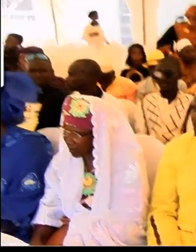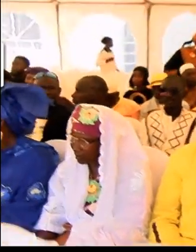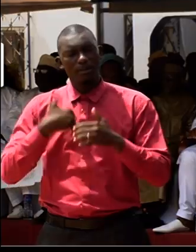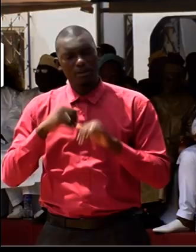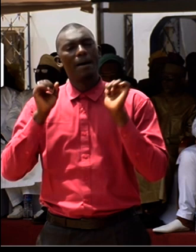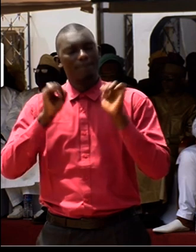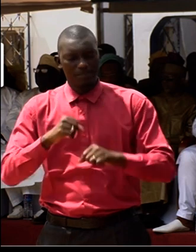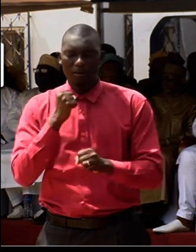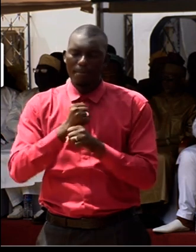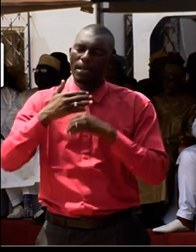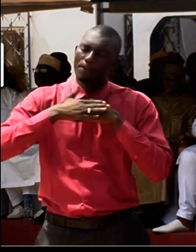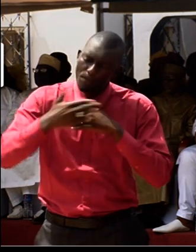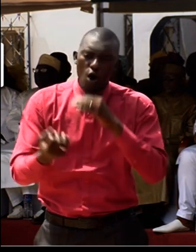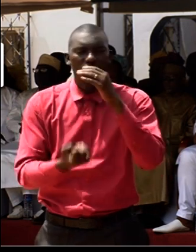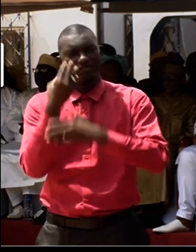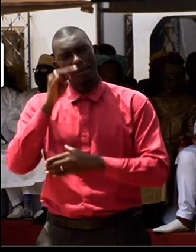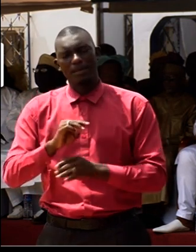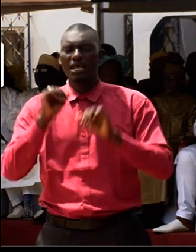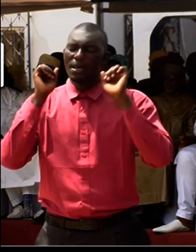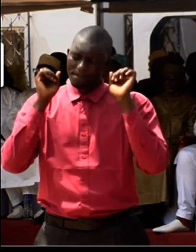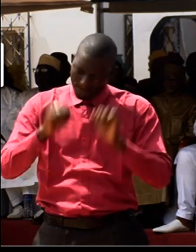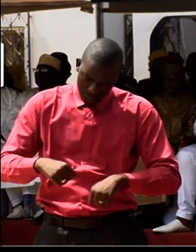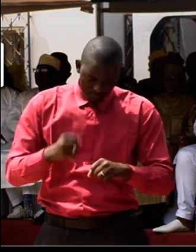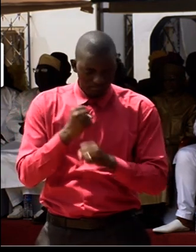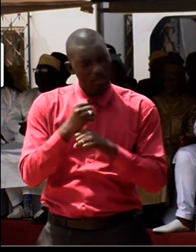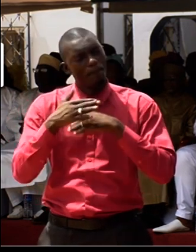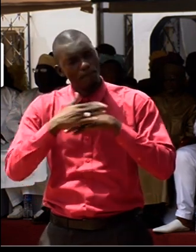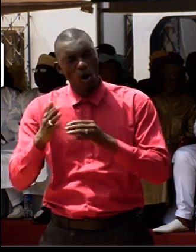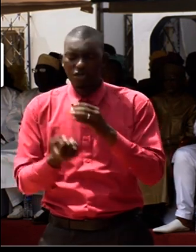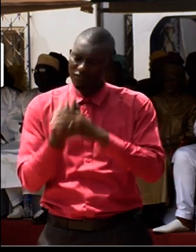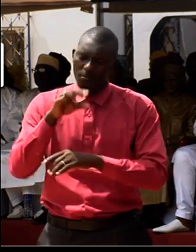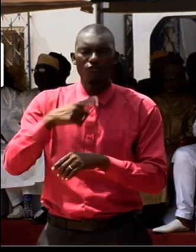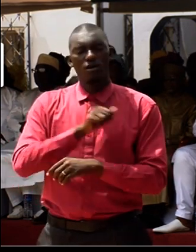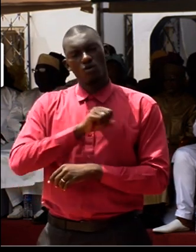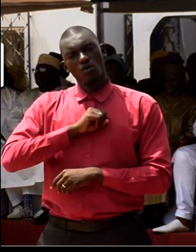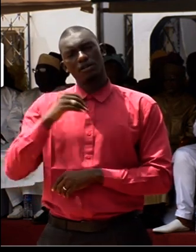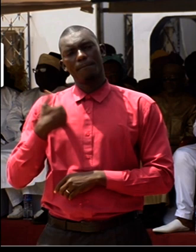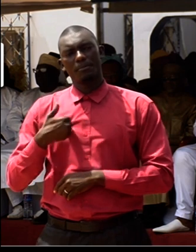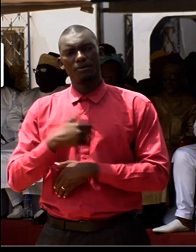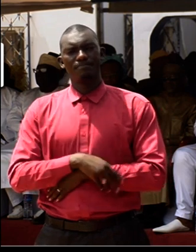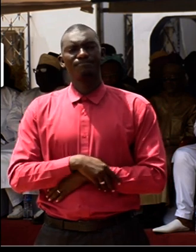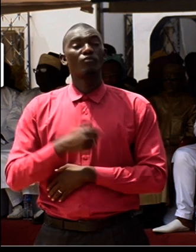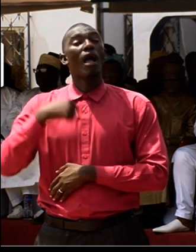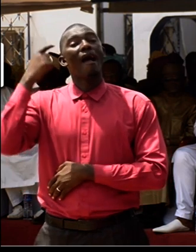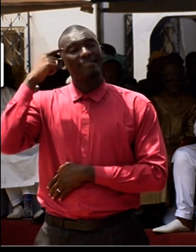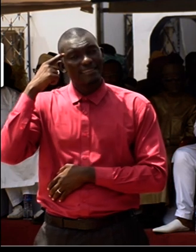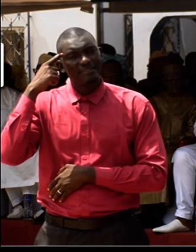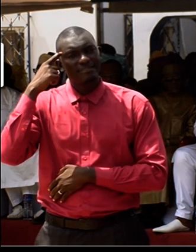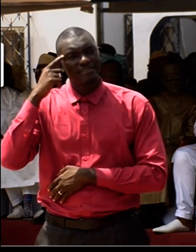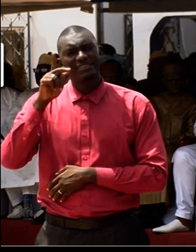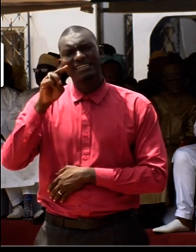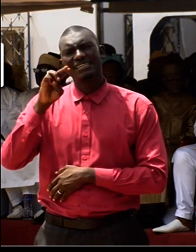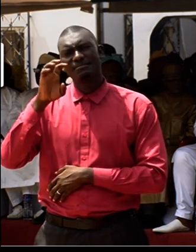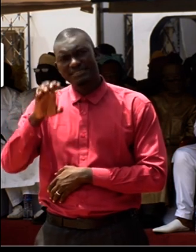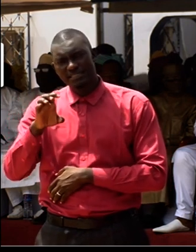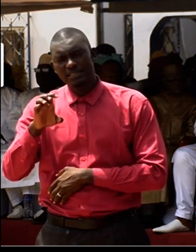make more developments, or we're going to assign more developments for our people. I think the Caliphate